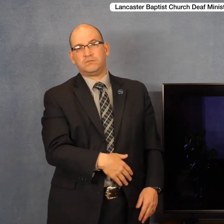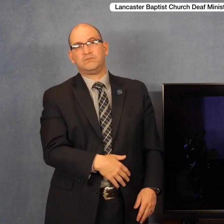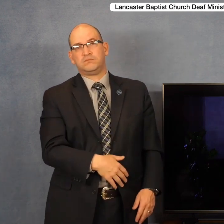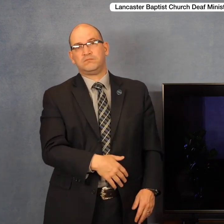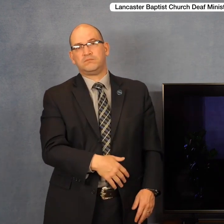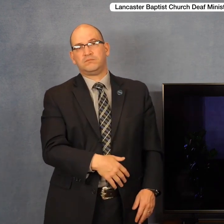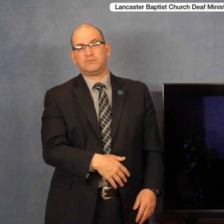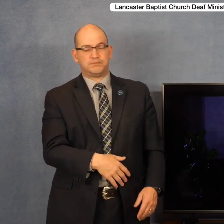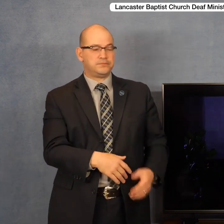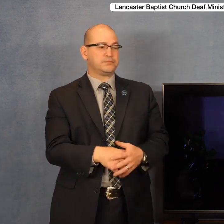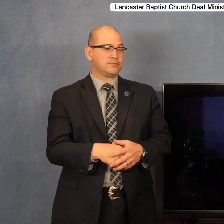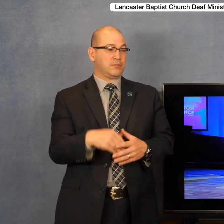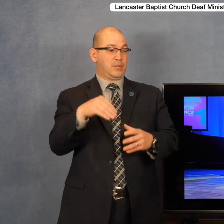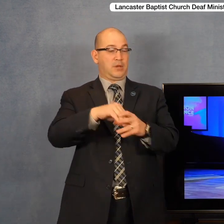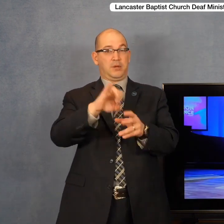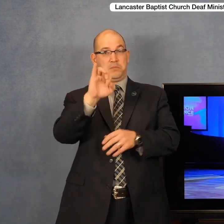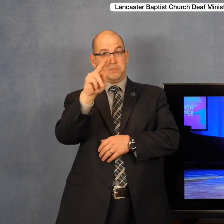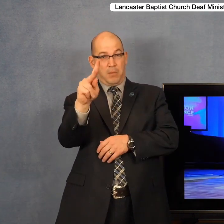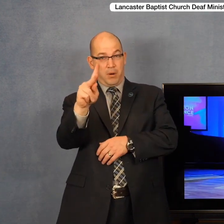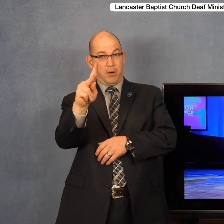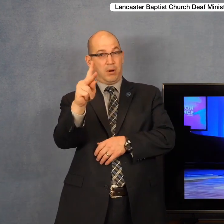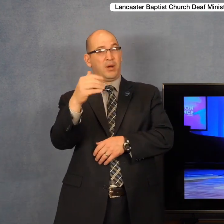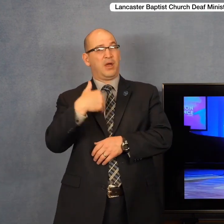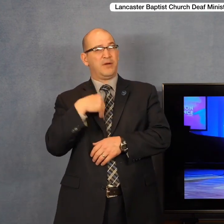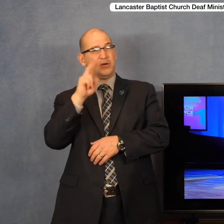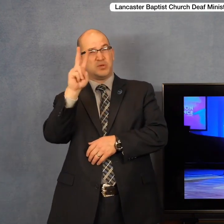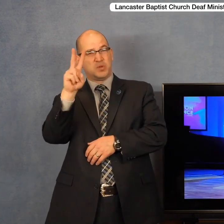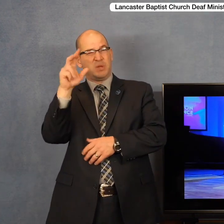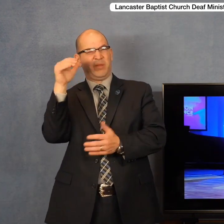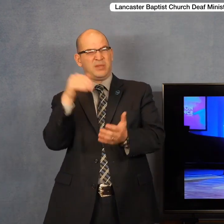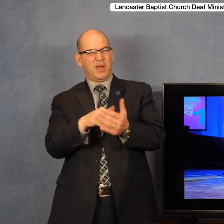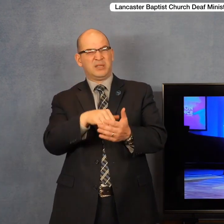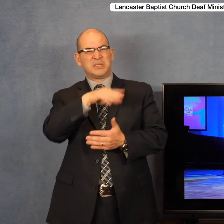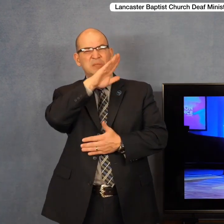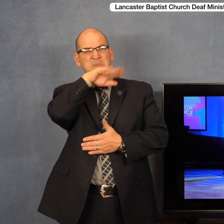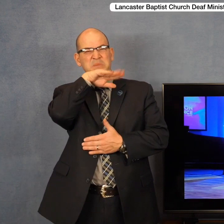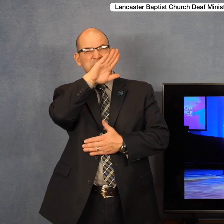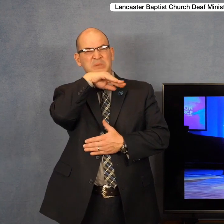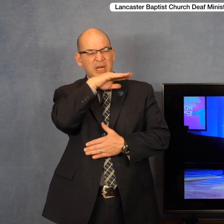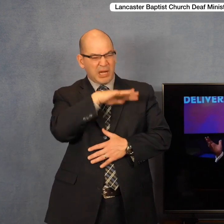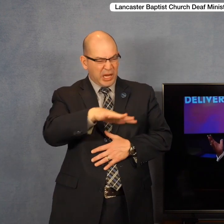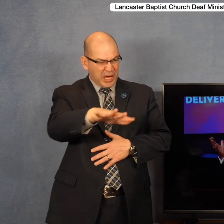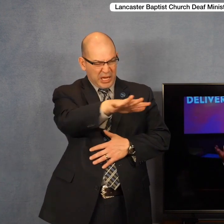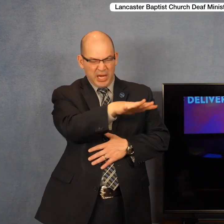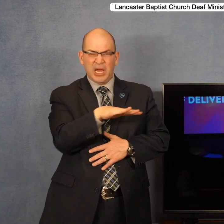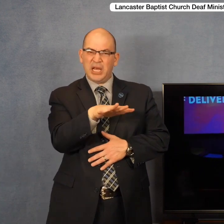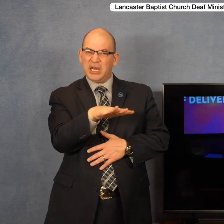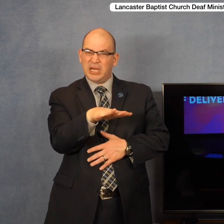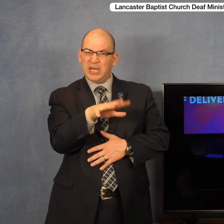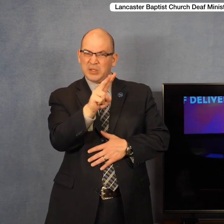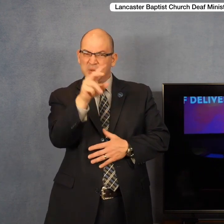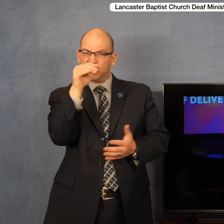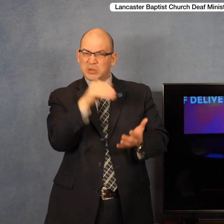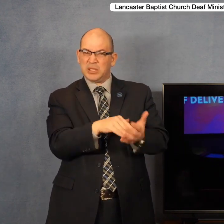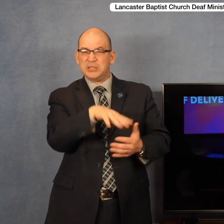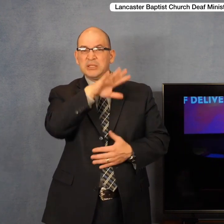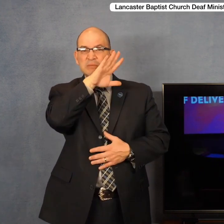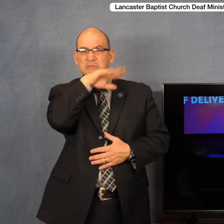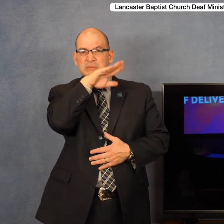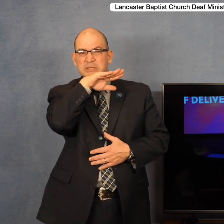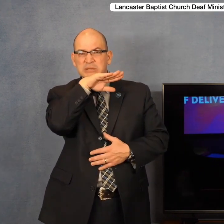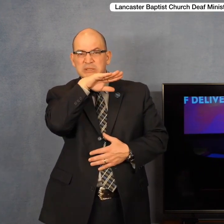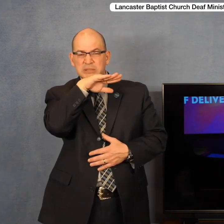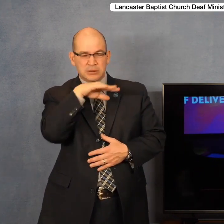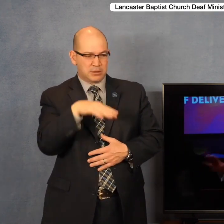to Mark's gospel, that there were some 2,000 pigs in that countryside area. And that those 2,000 pigs